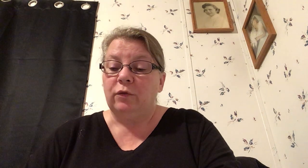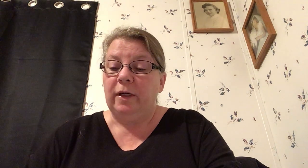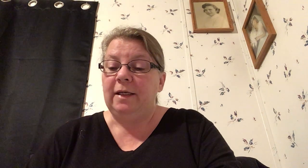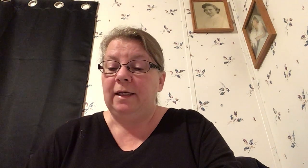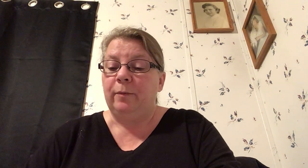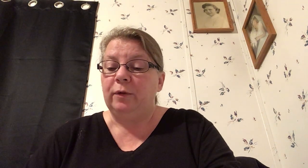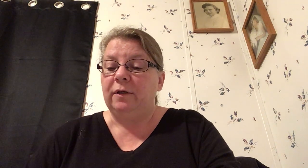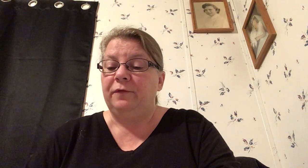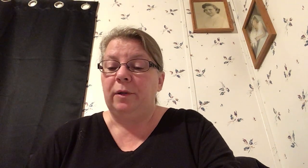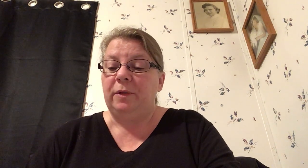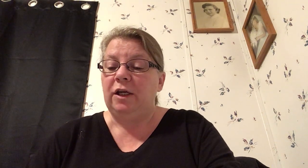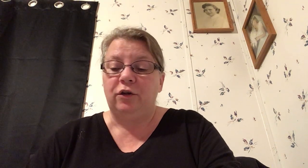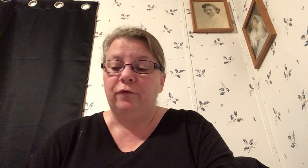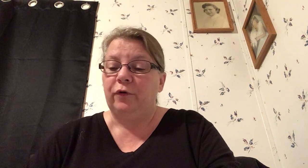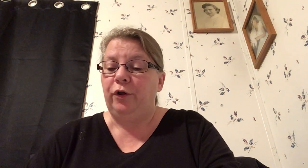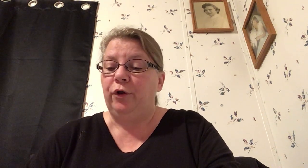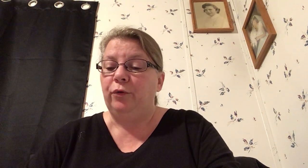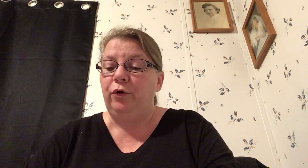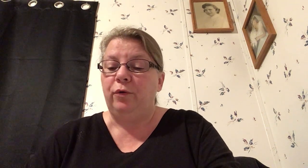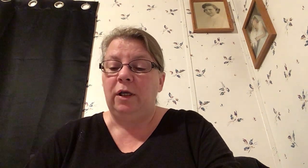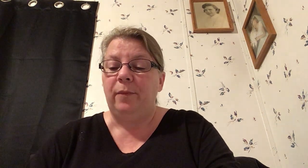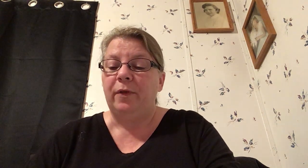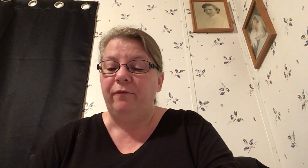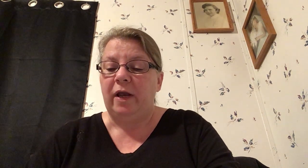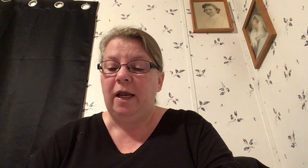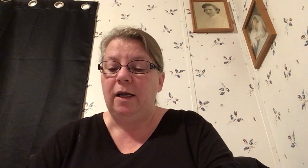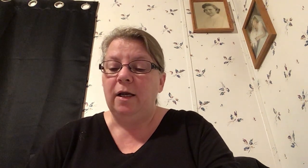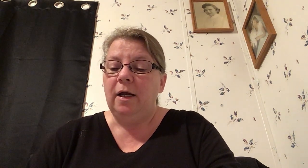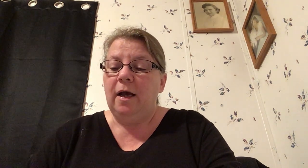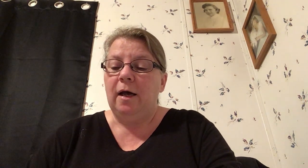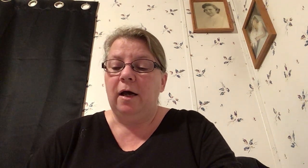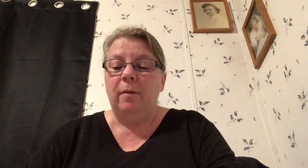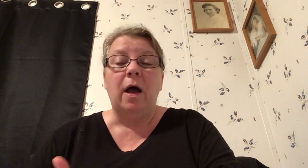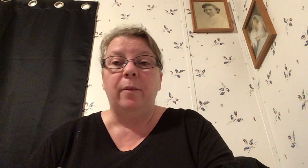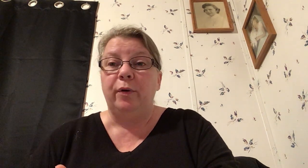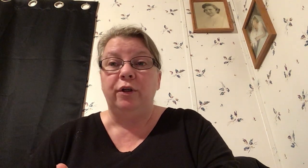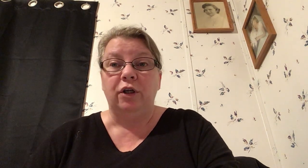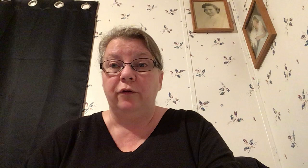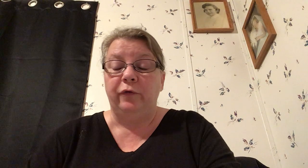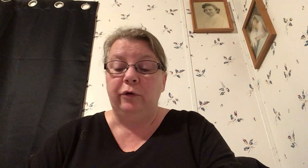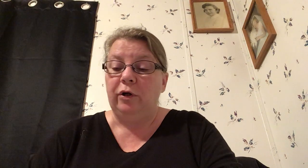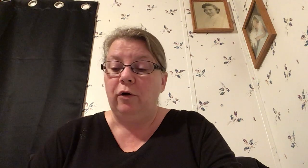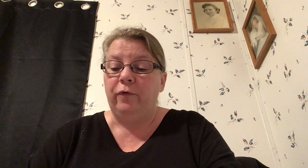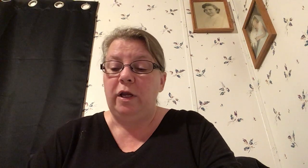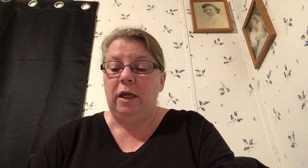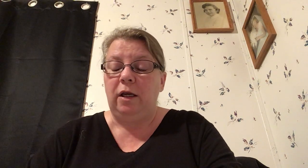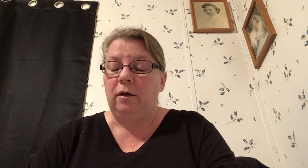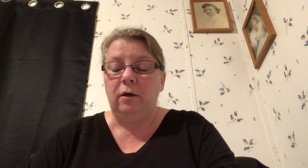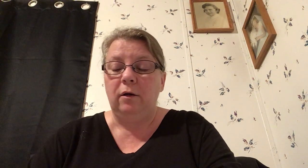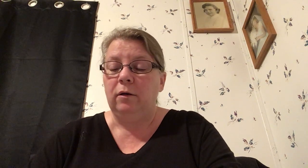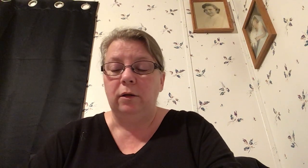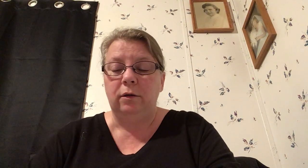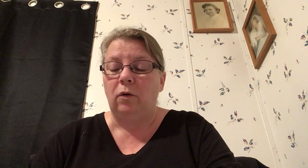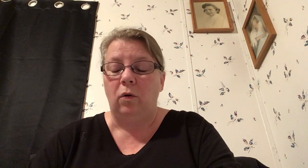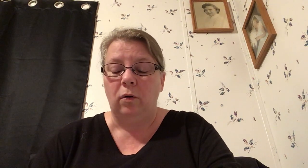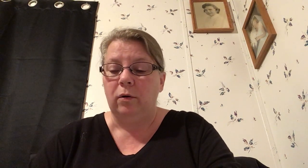three examples of temptation for you you can keep them vague I put junk food and overeating horrible